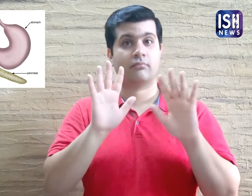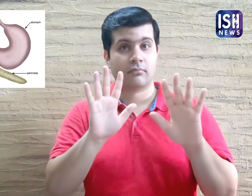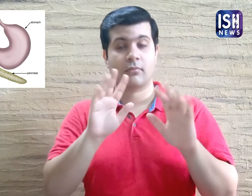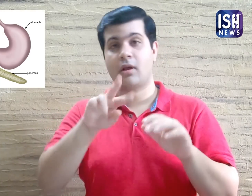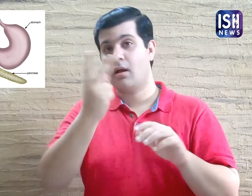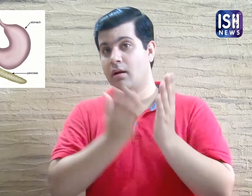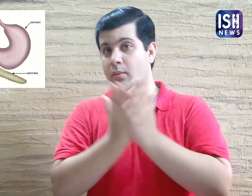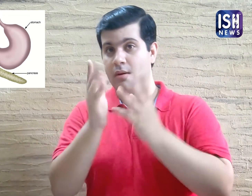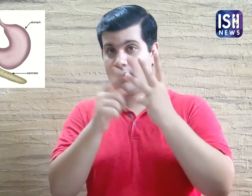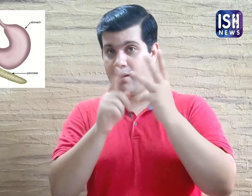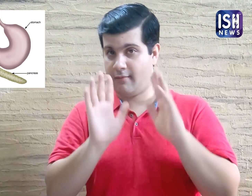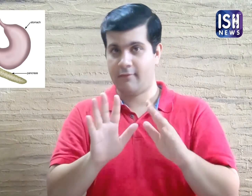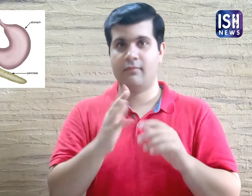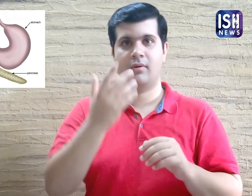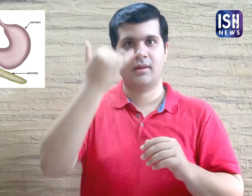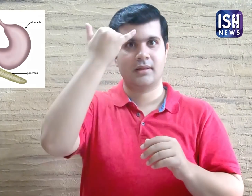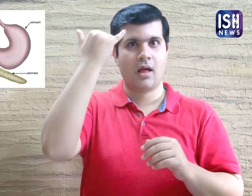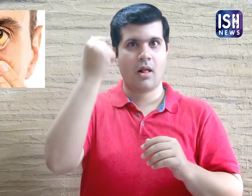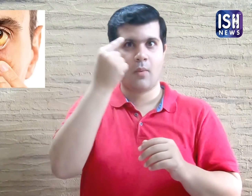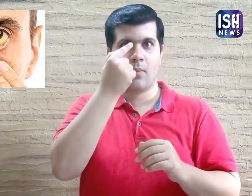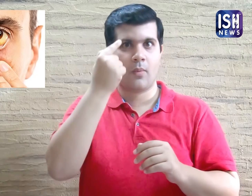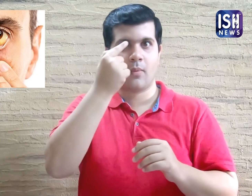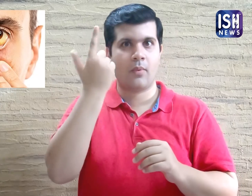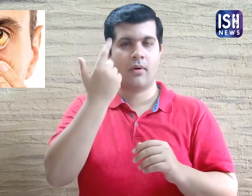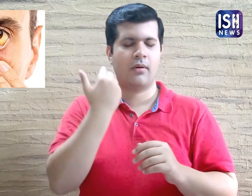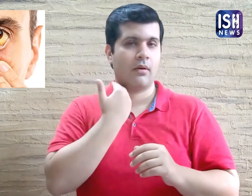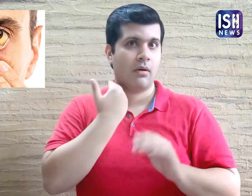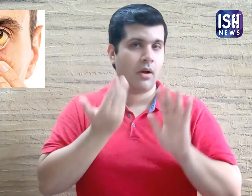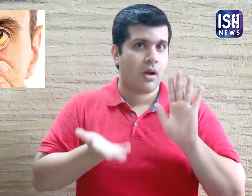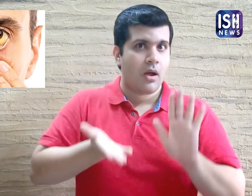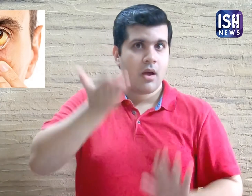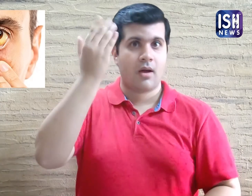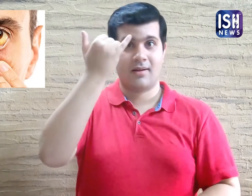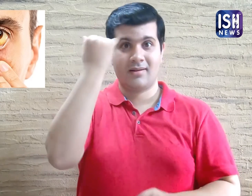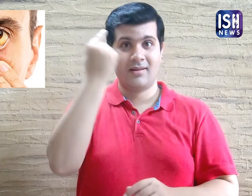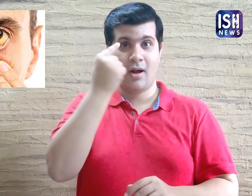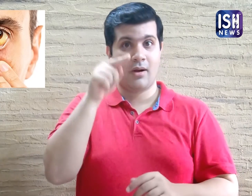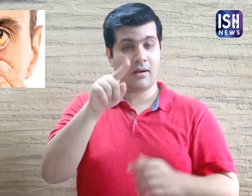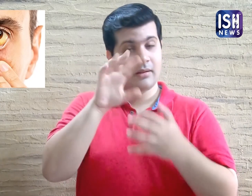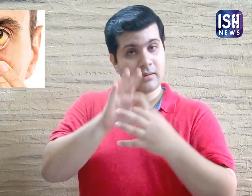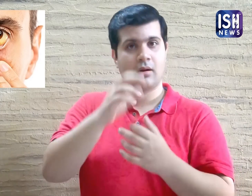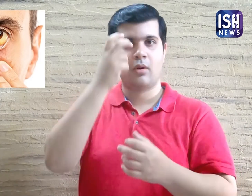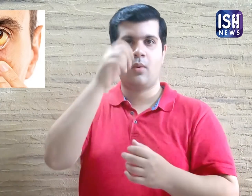15. Early stages of jaundice can also cause orange urine.